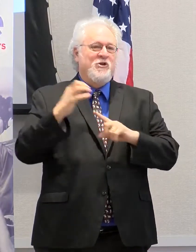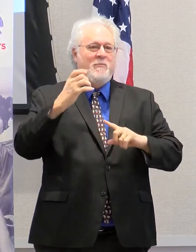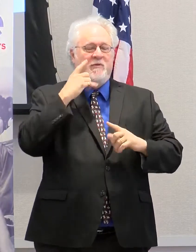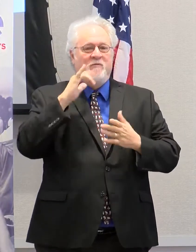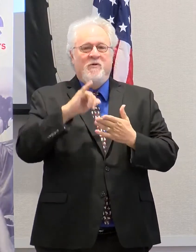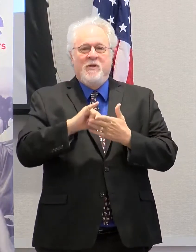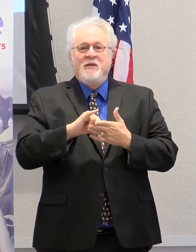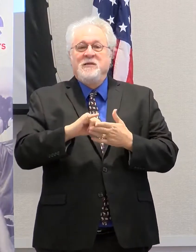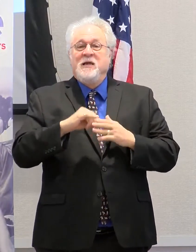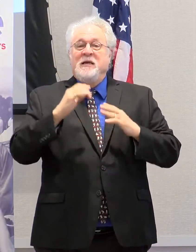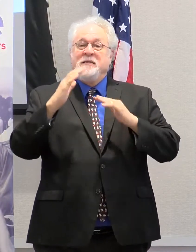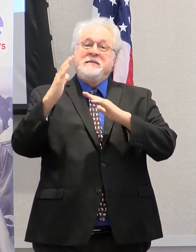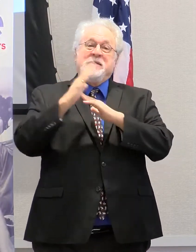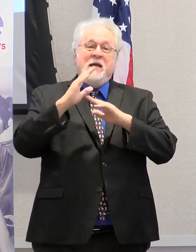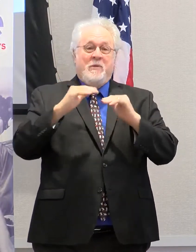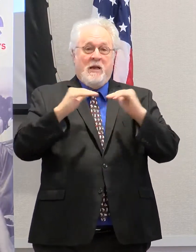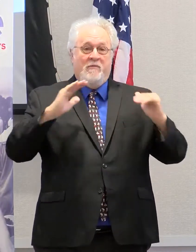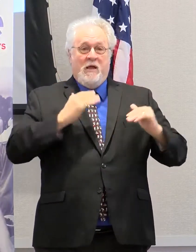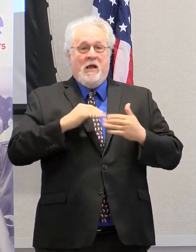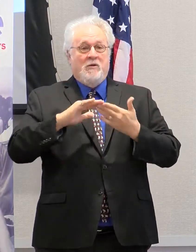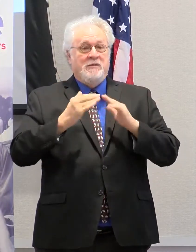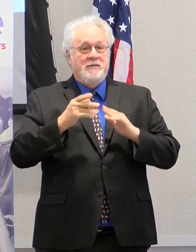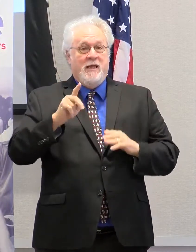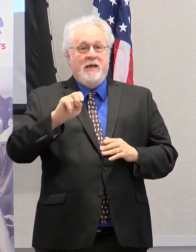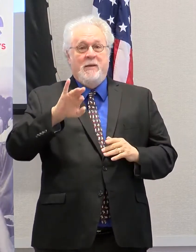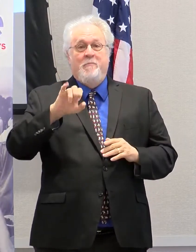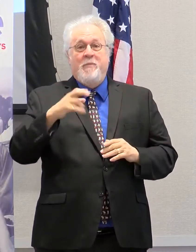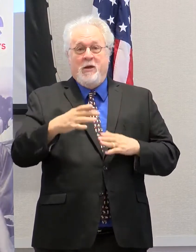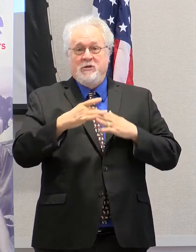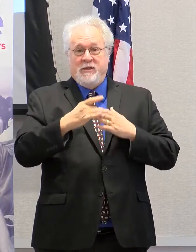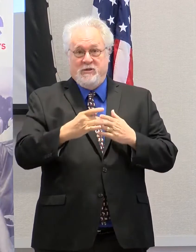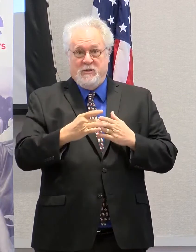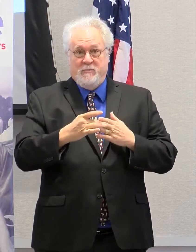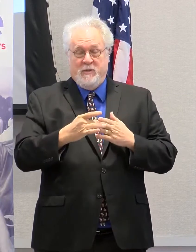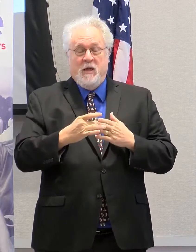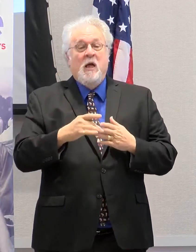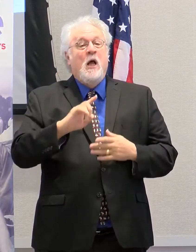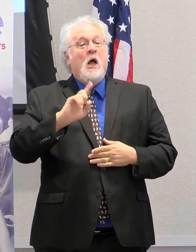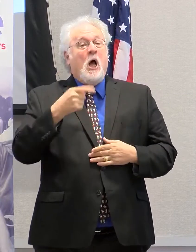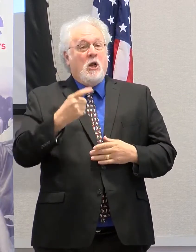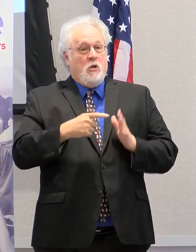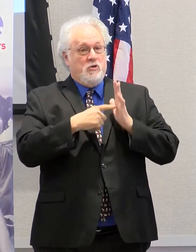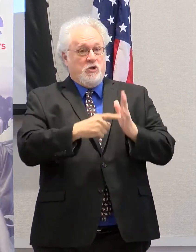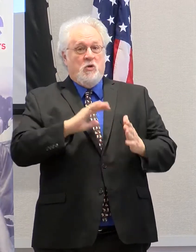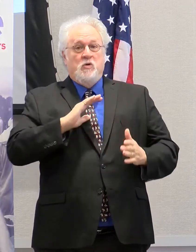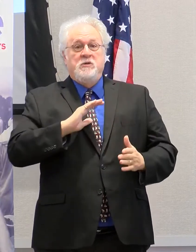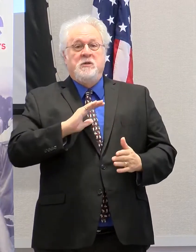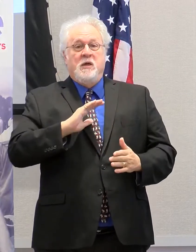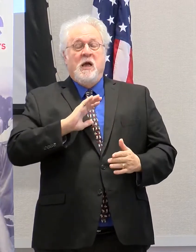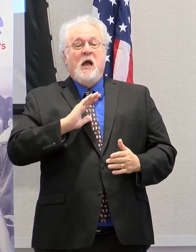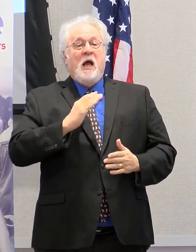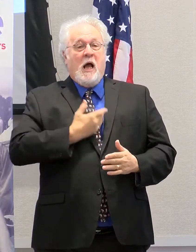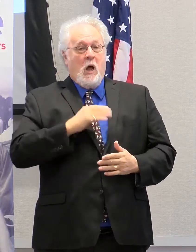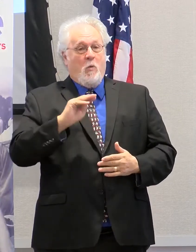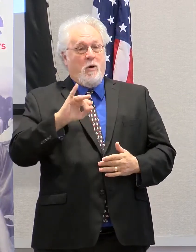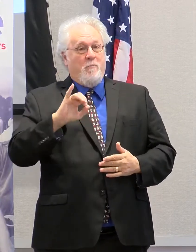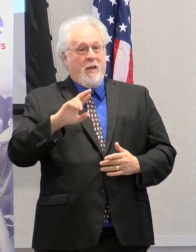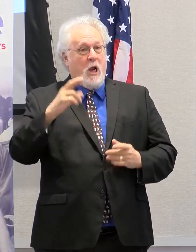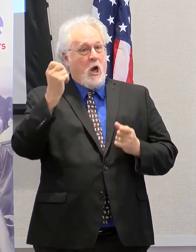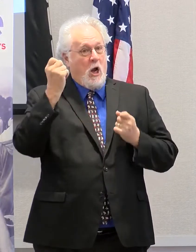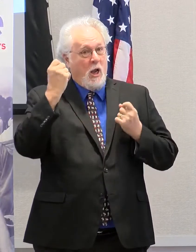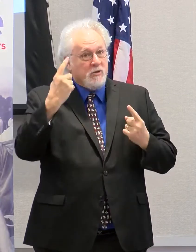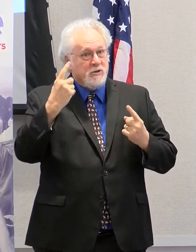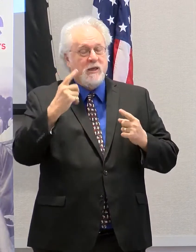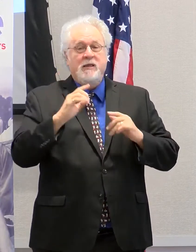promise at the highest level of our city parish leadership. This alone signals our mayor understands how